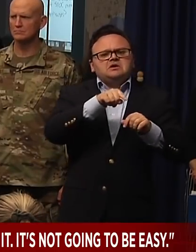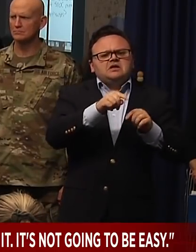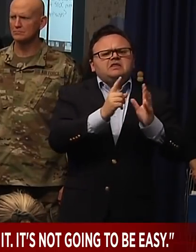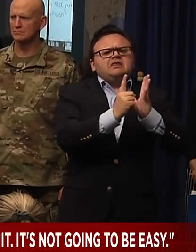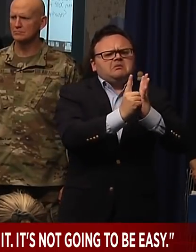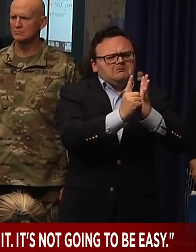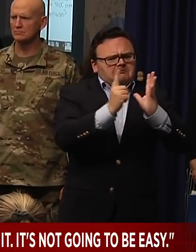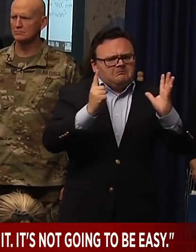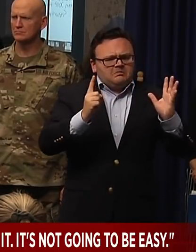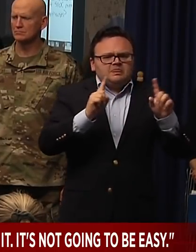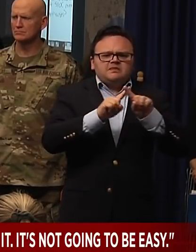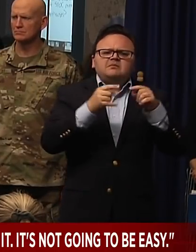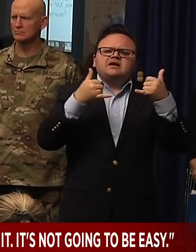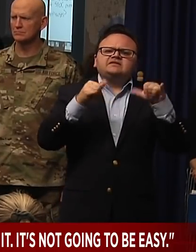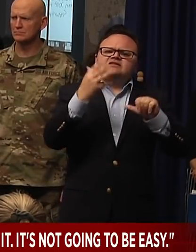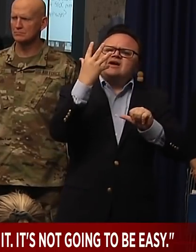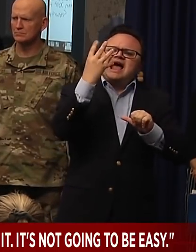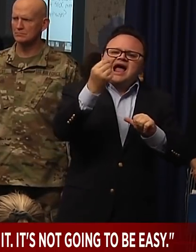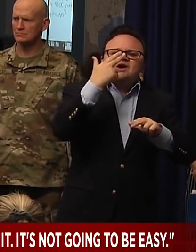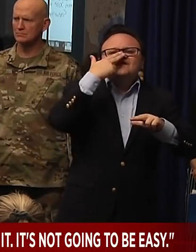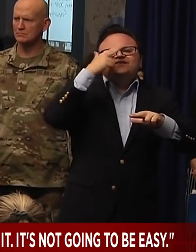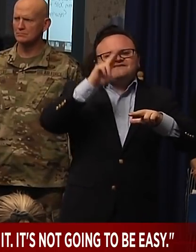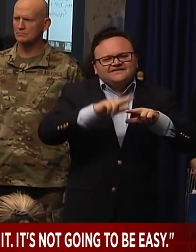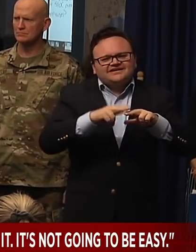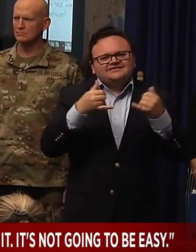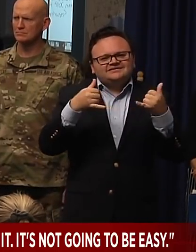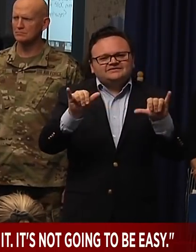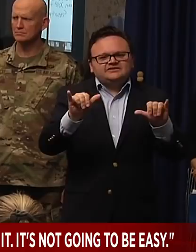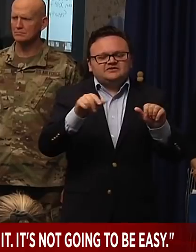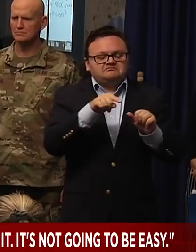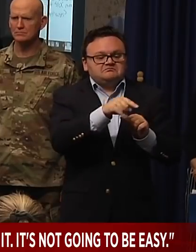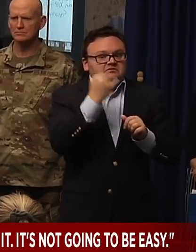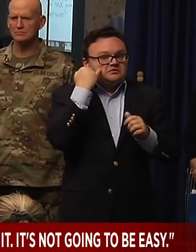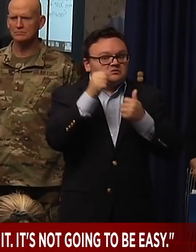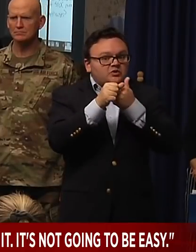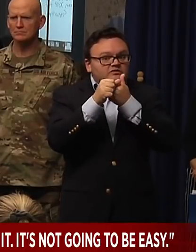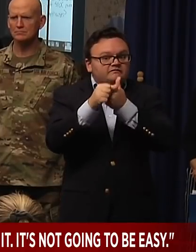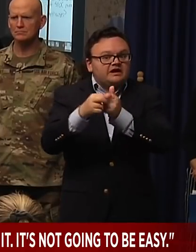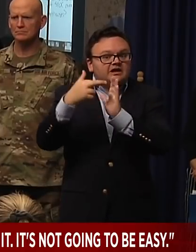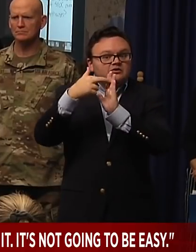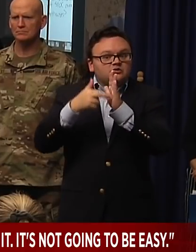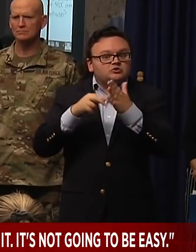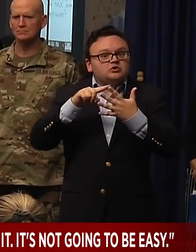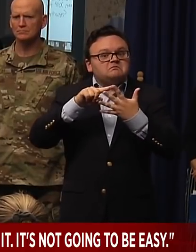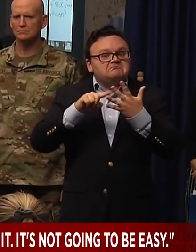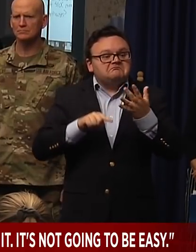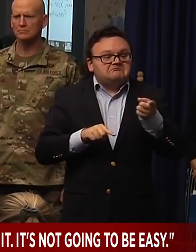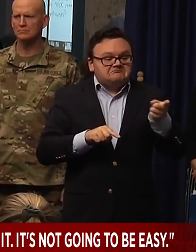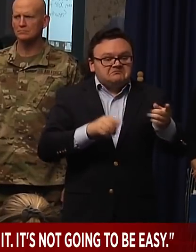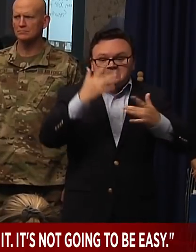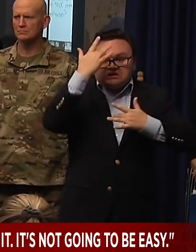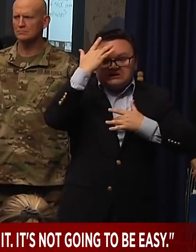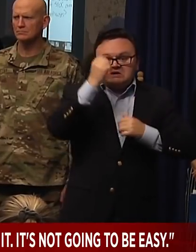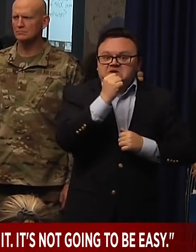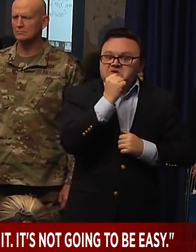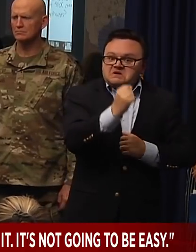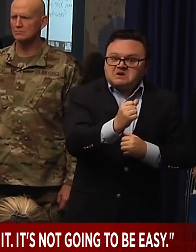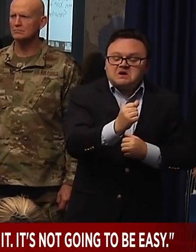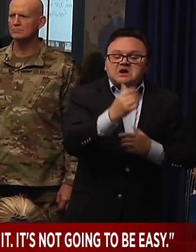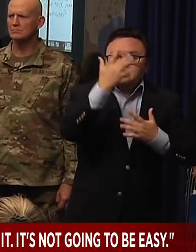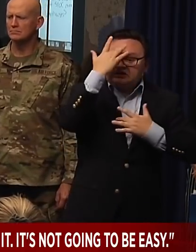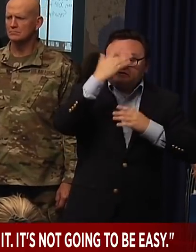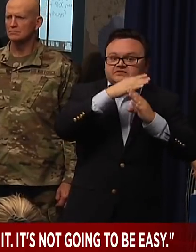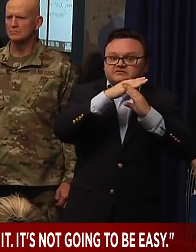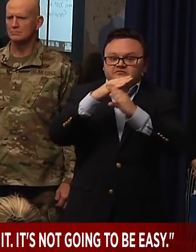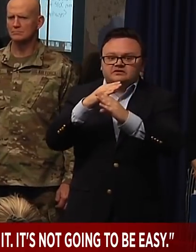abiding by all these restrictions. And so they're not going to get sick if they follow those guidelines. And I think that is a more sustainable